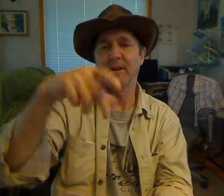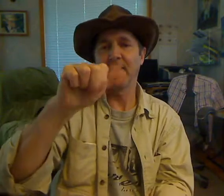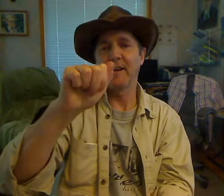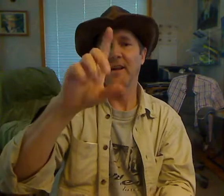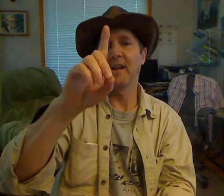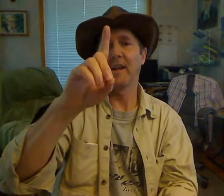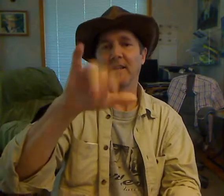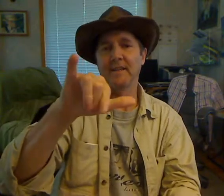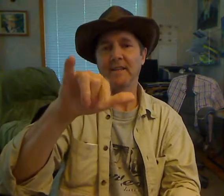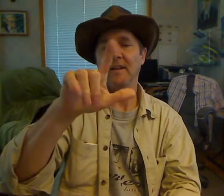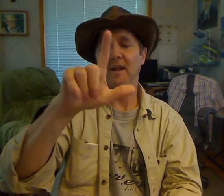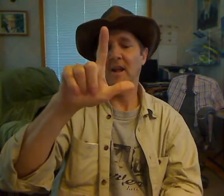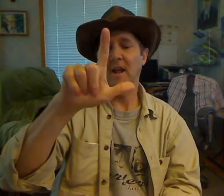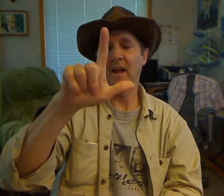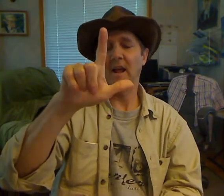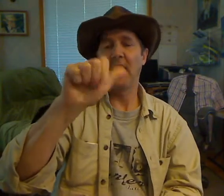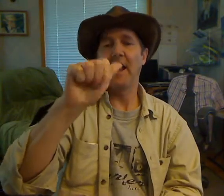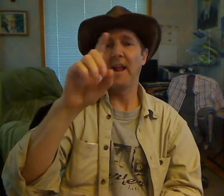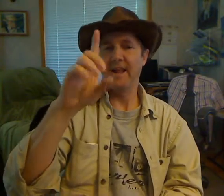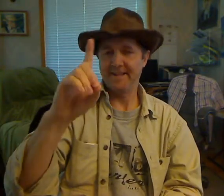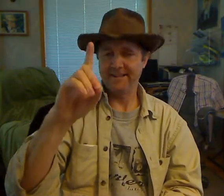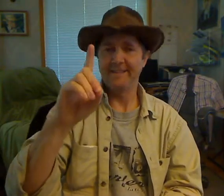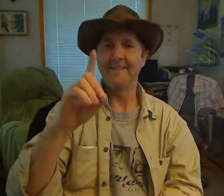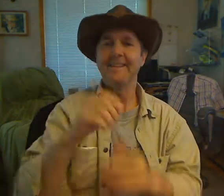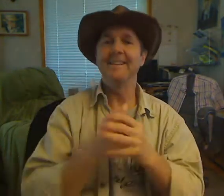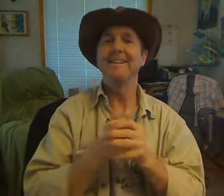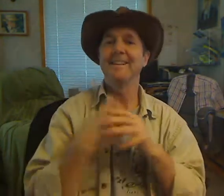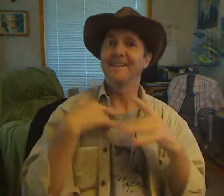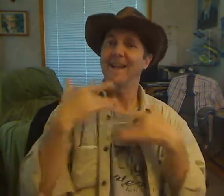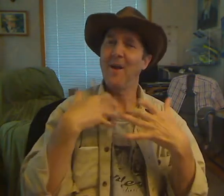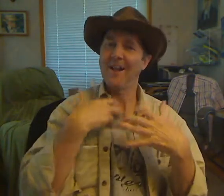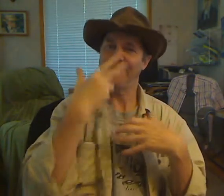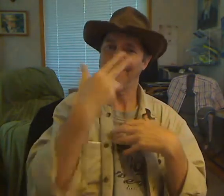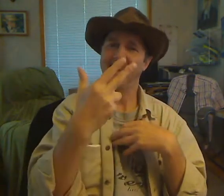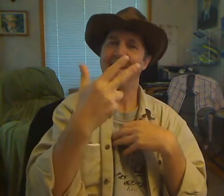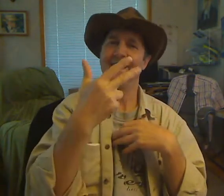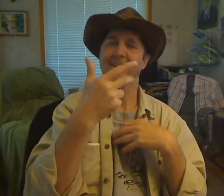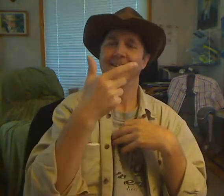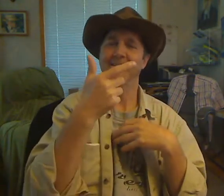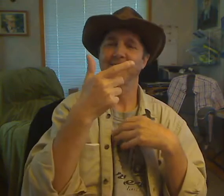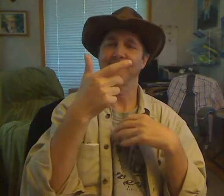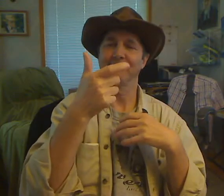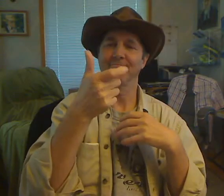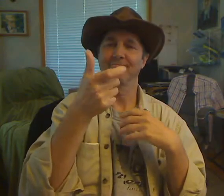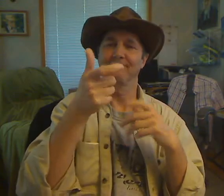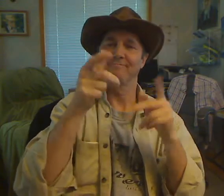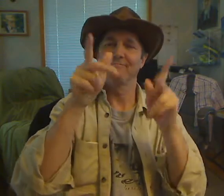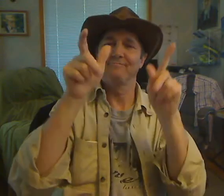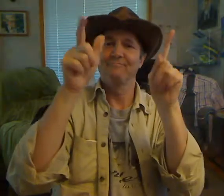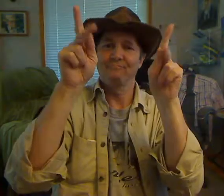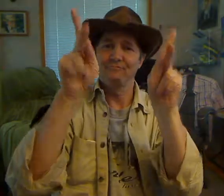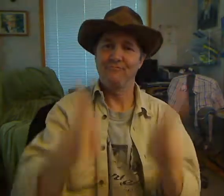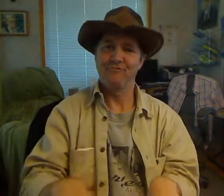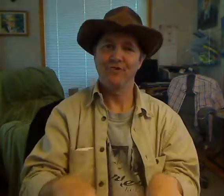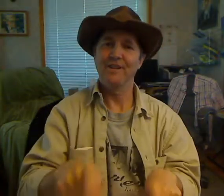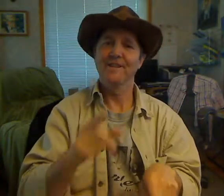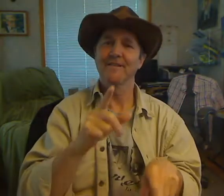full-color page of the Insider's Guide is packed with powerful information. Discover some of the hundreds of thousands of products available from over